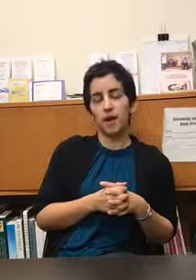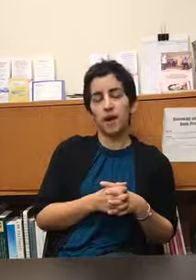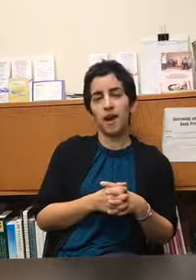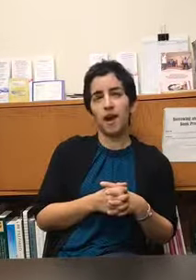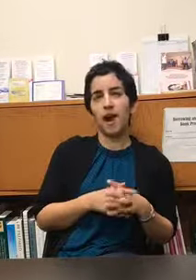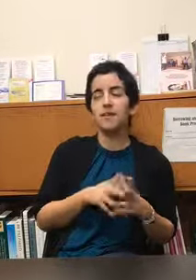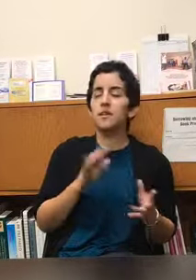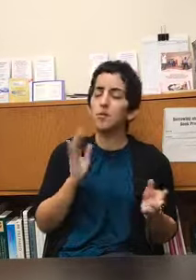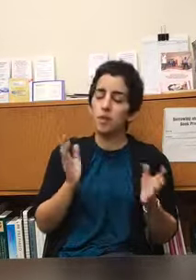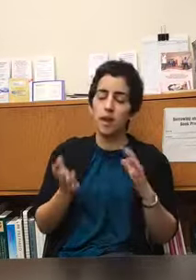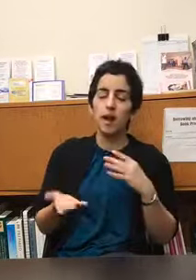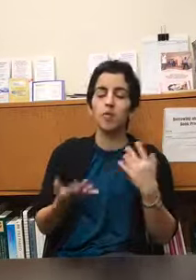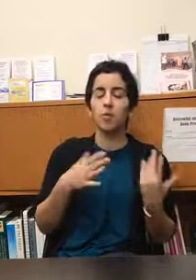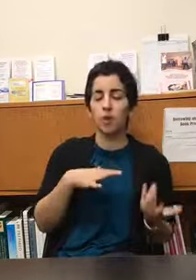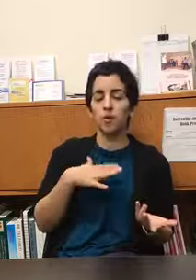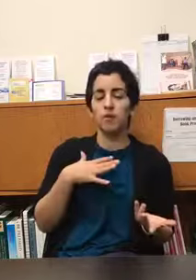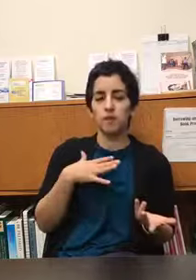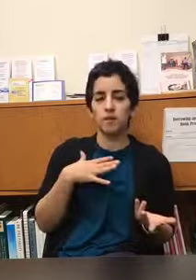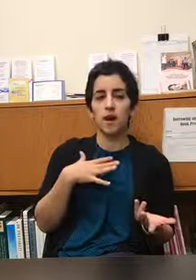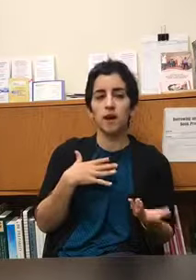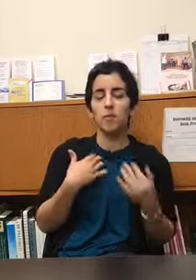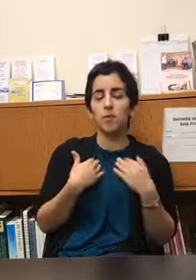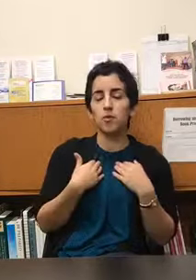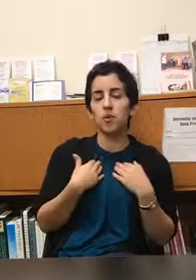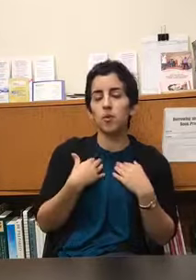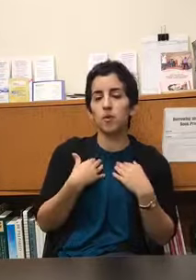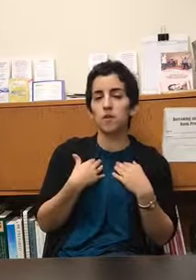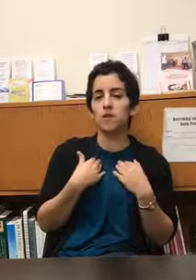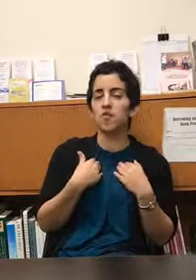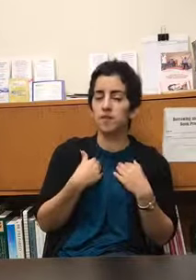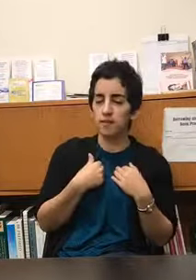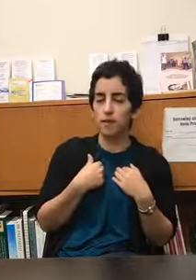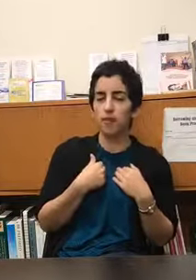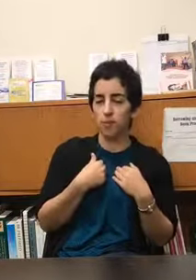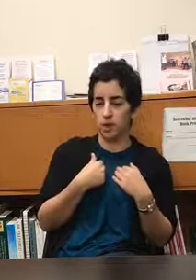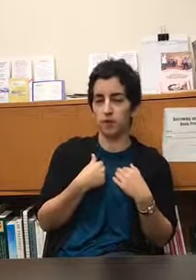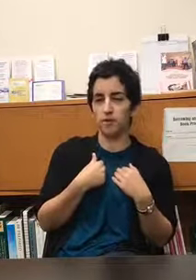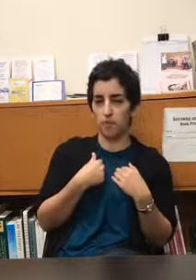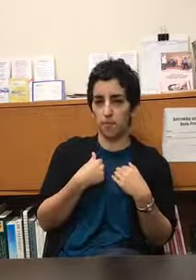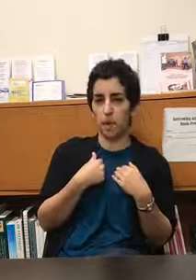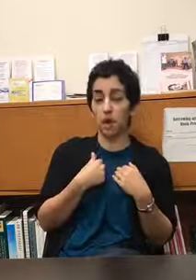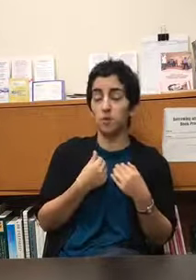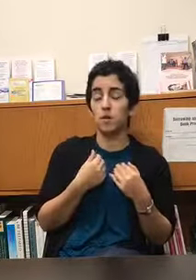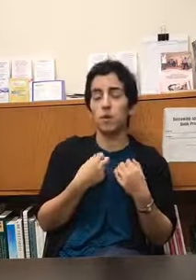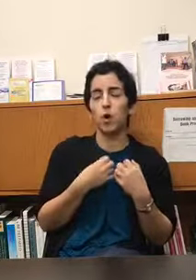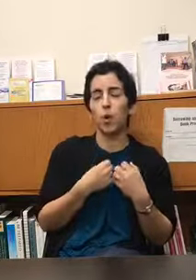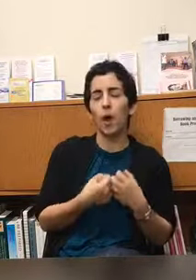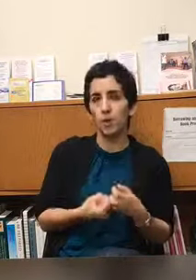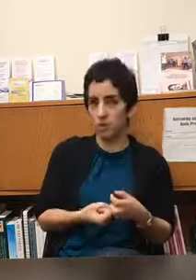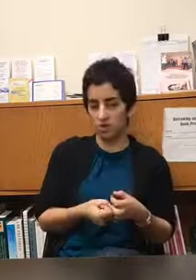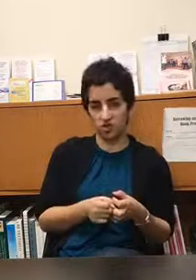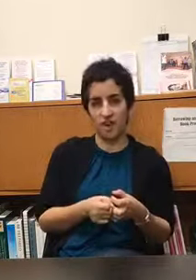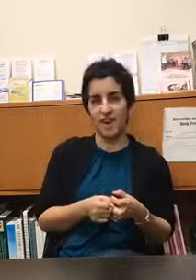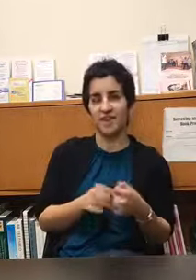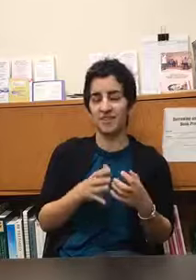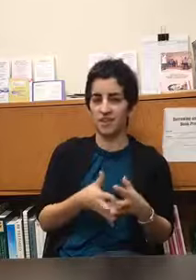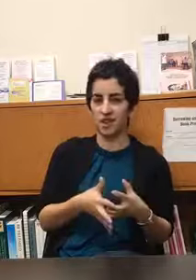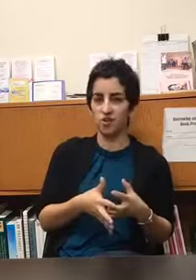I didn't really have the awareness at the time but music was such a safe place for me I was an incredibly shy teenager